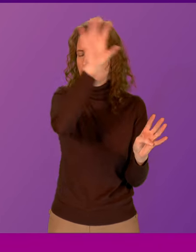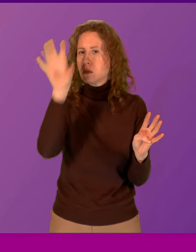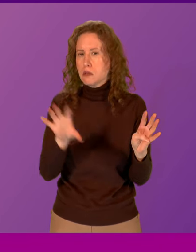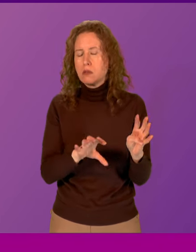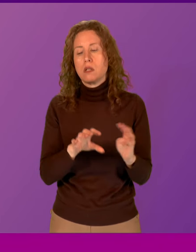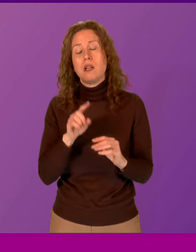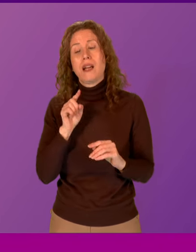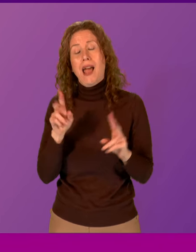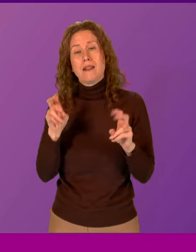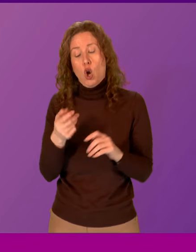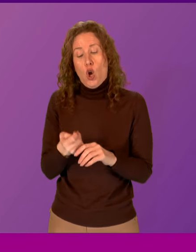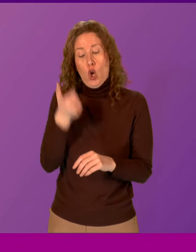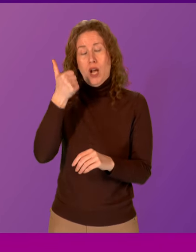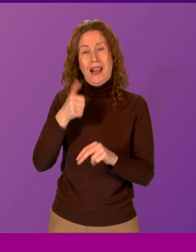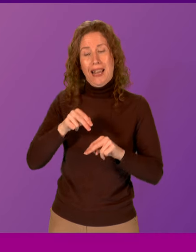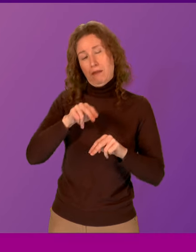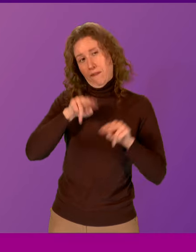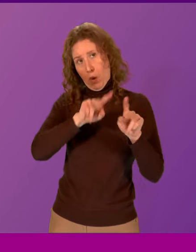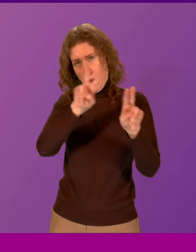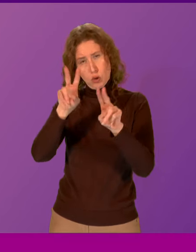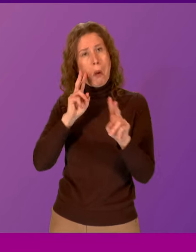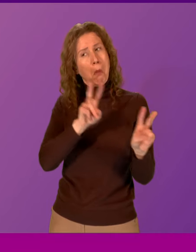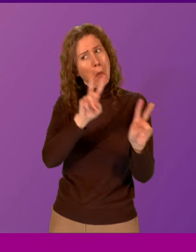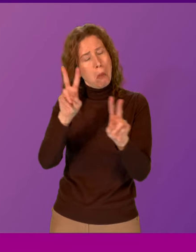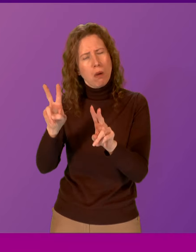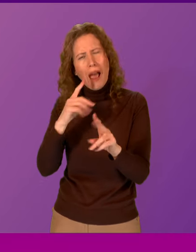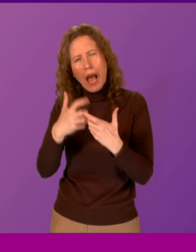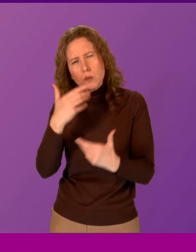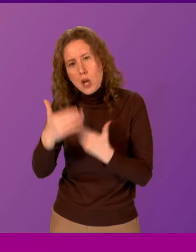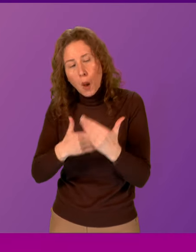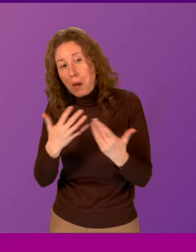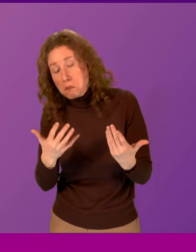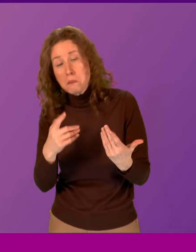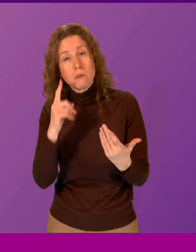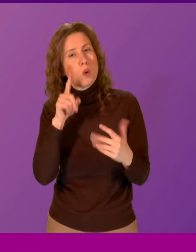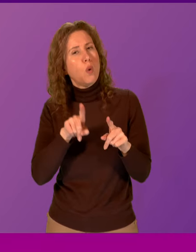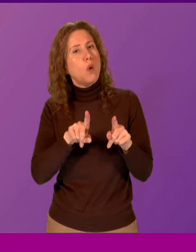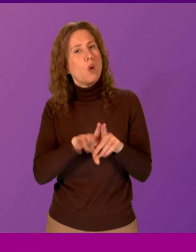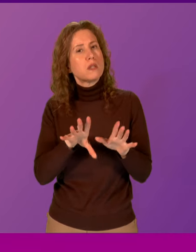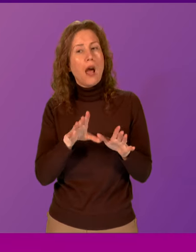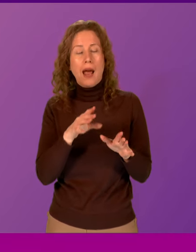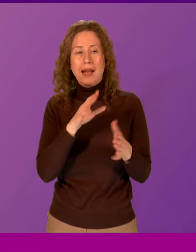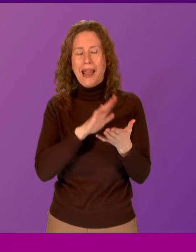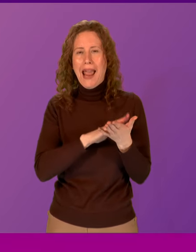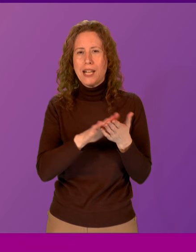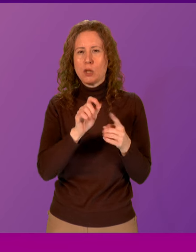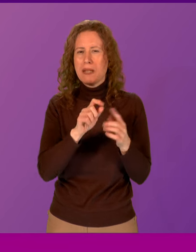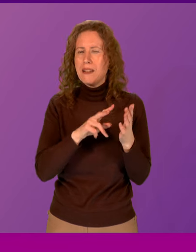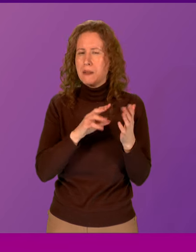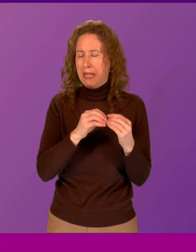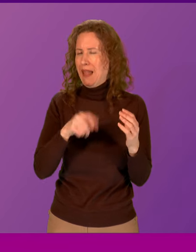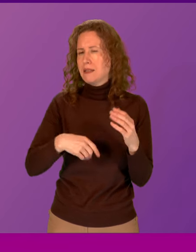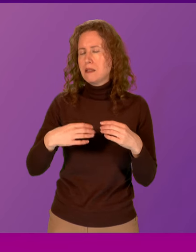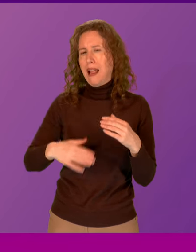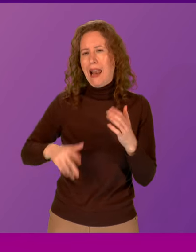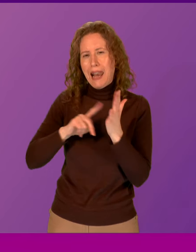the early evaluation from those rapid cancer diagnosis services do show that HPB, liver and pancreatic